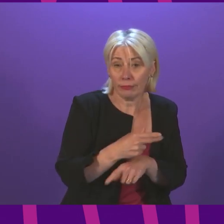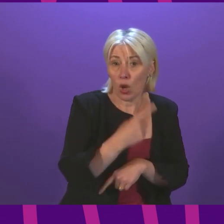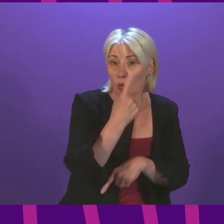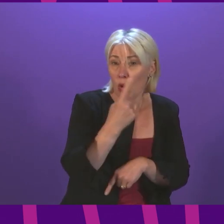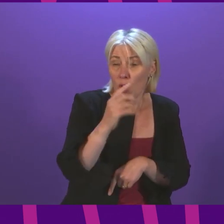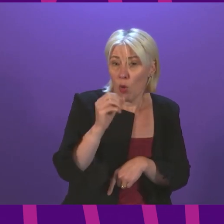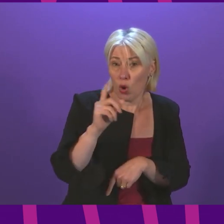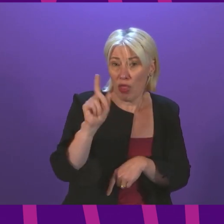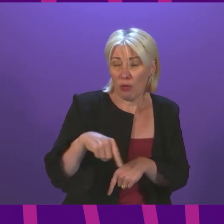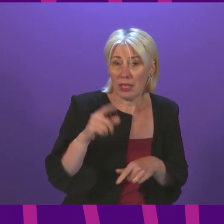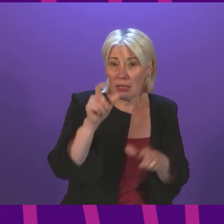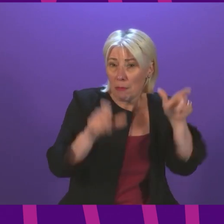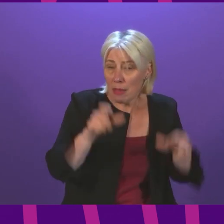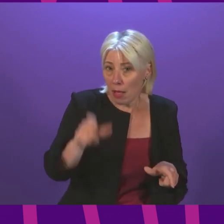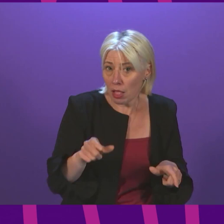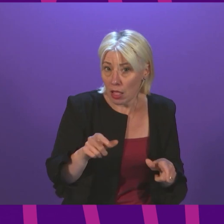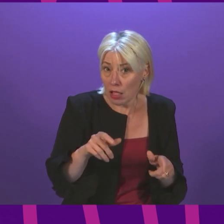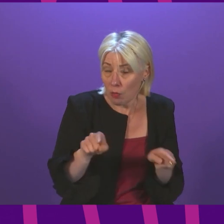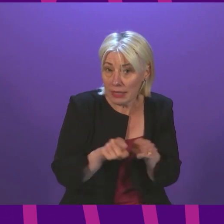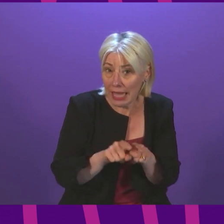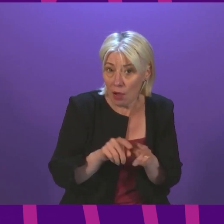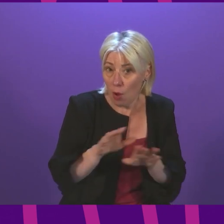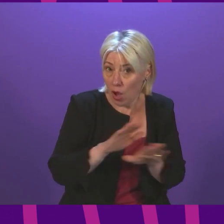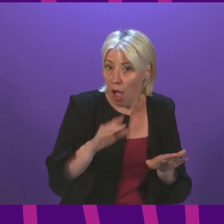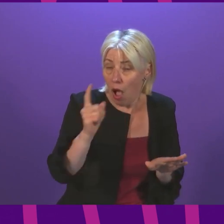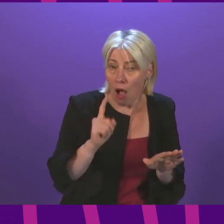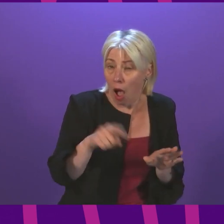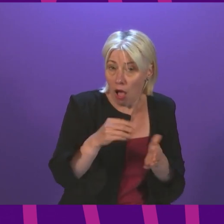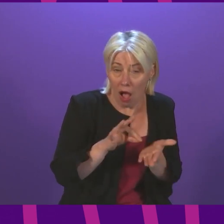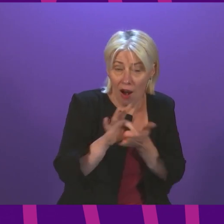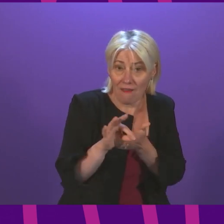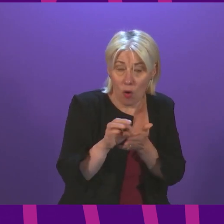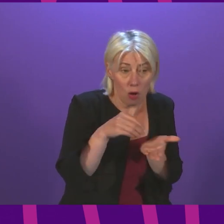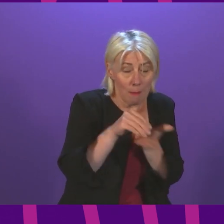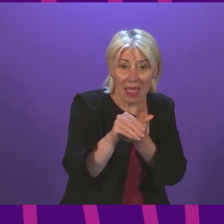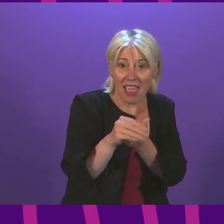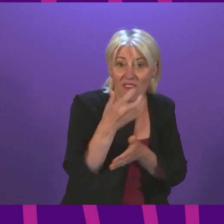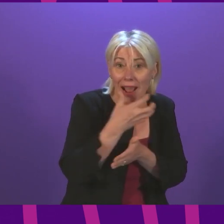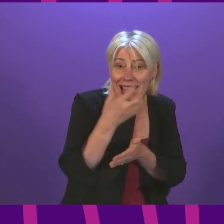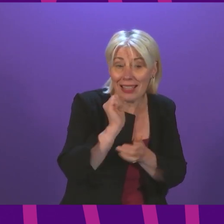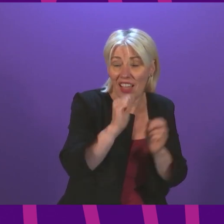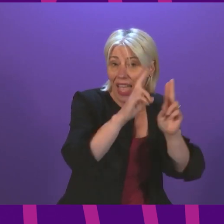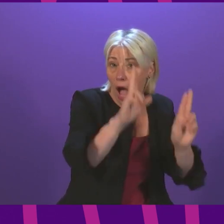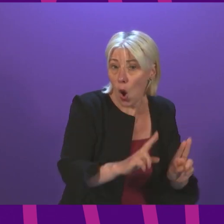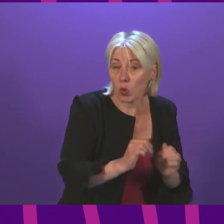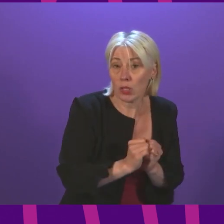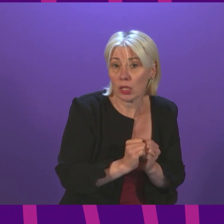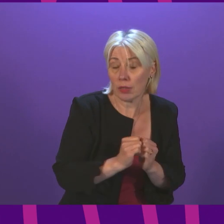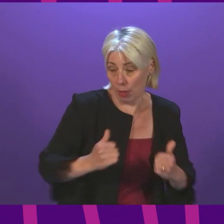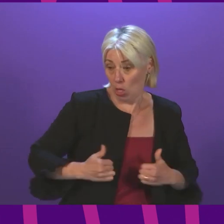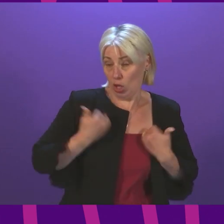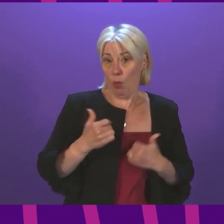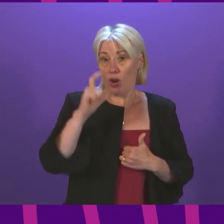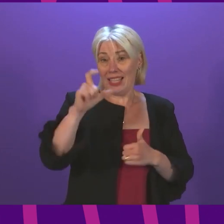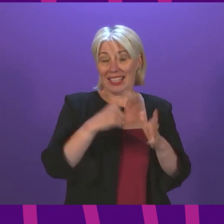,000 people across Scotland will soon be very likely to be unable to afford to pay their heating bills. And just this morning, Citizens Advice